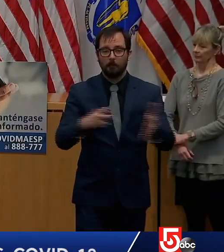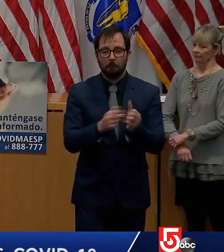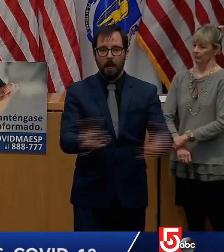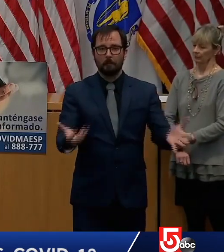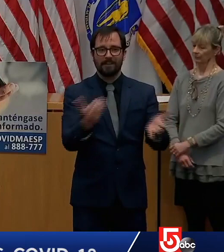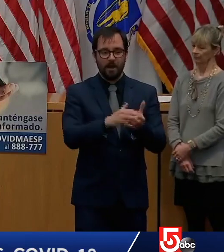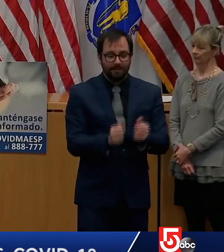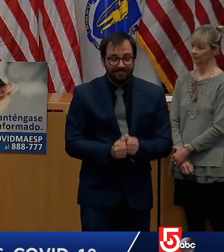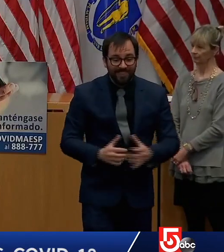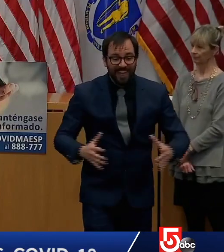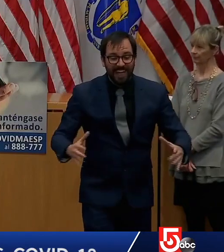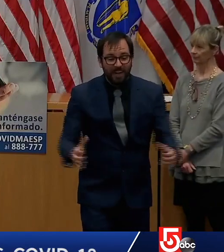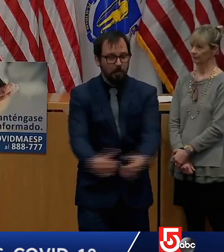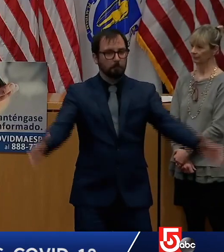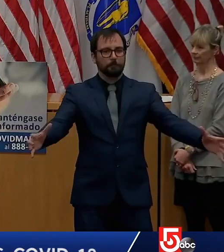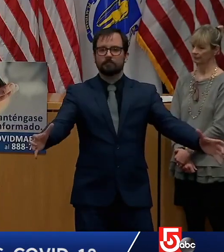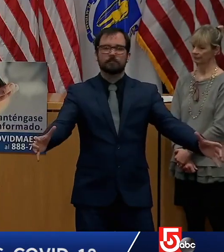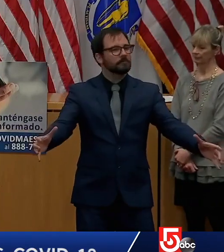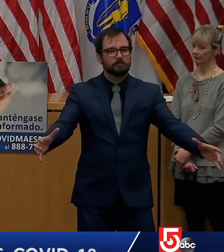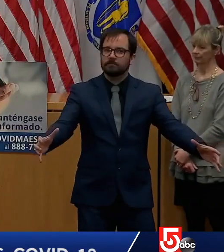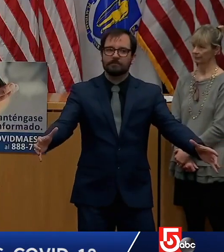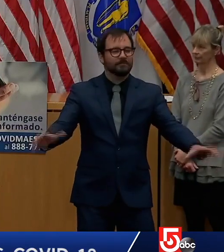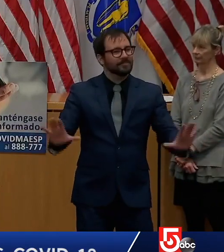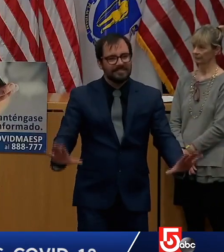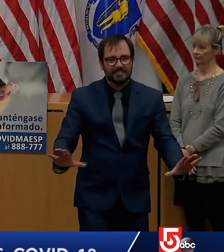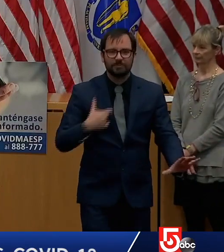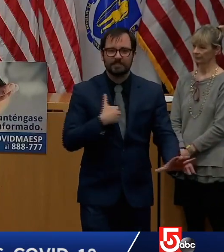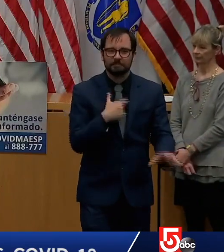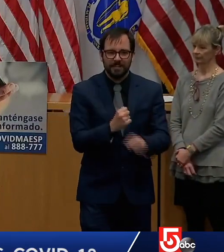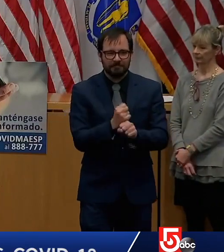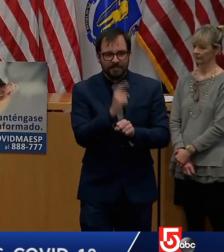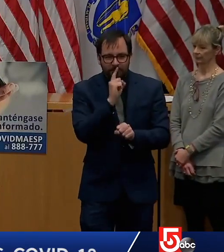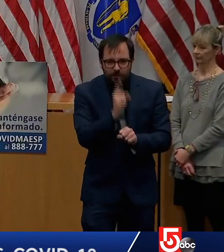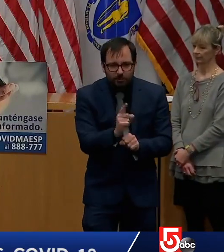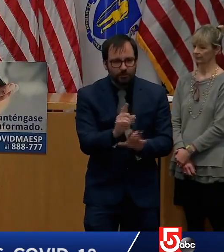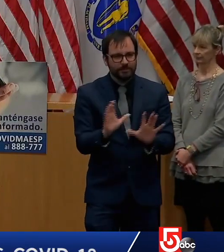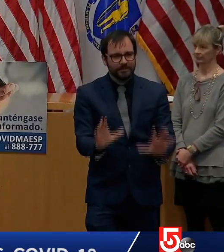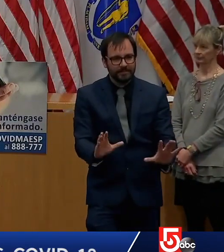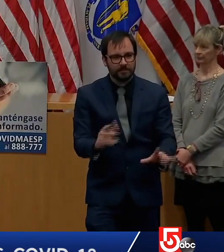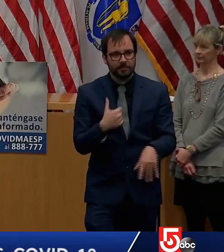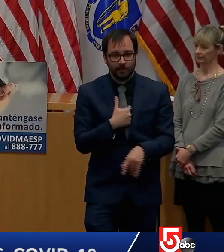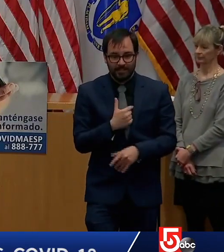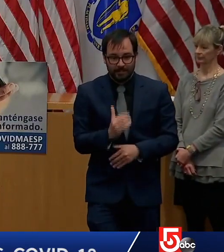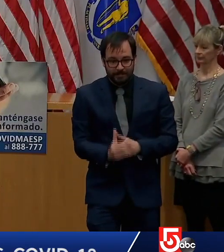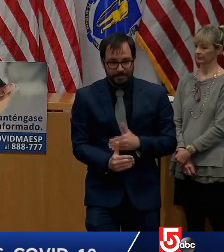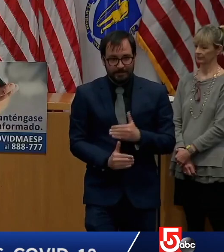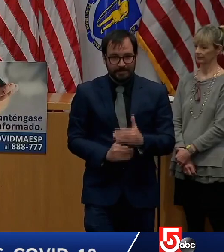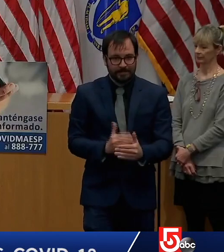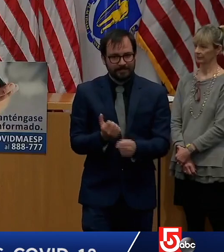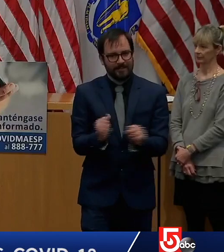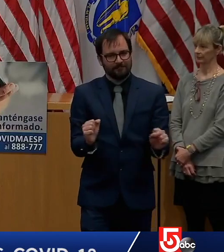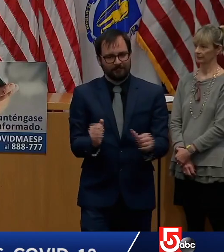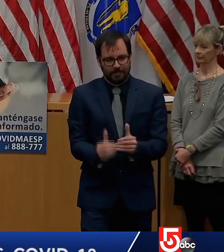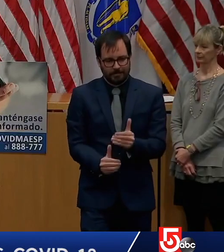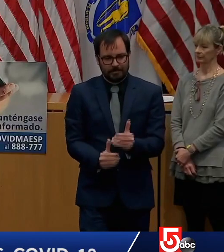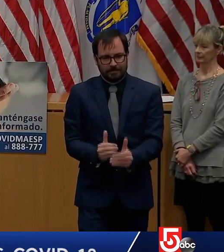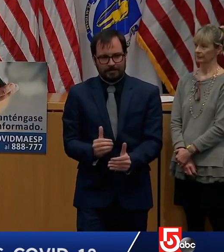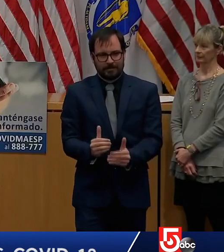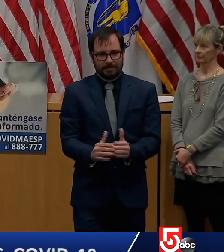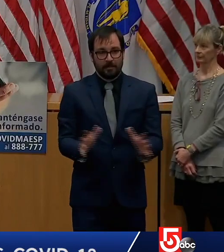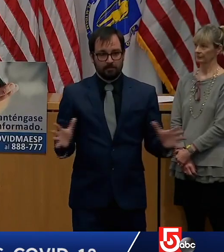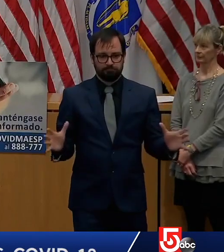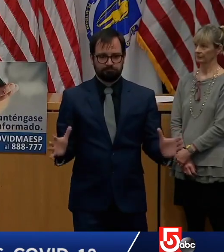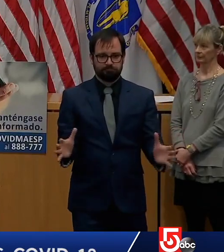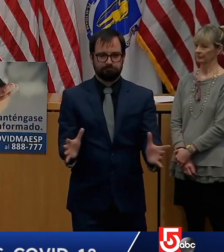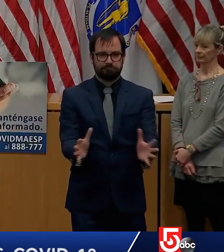reentry, the reopening in a way that actually works and makes sense and keeps people safe. I mean, so,